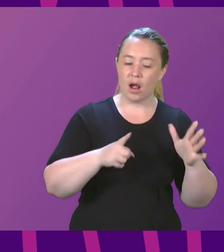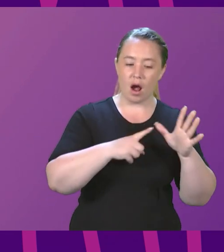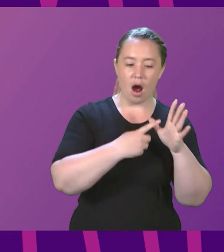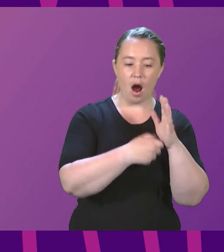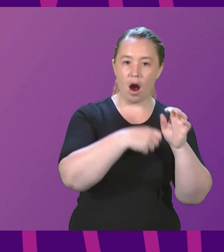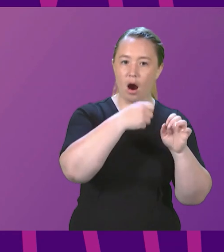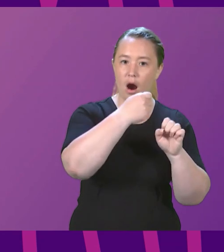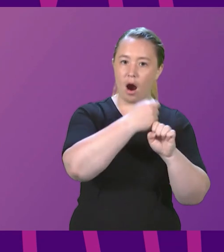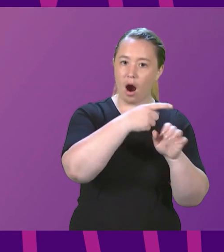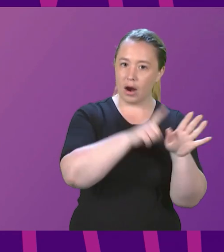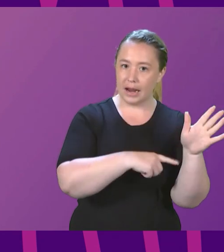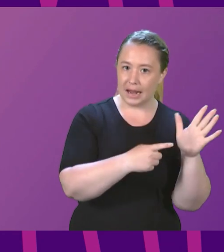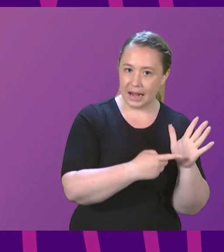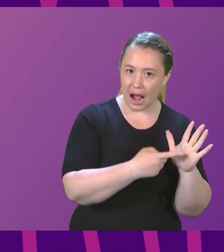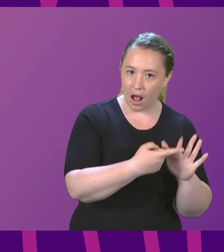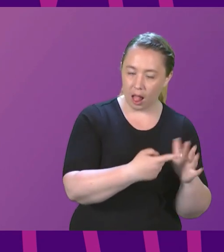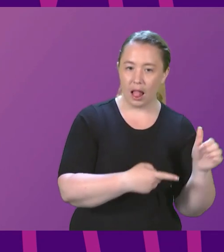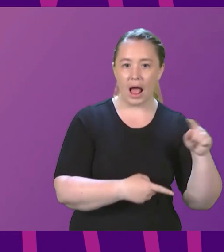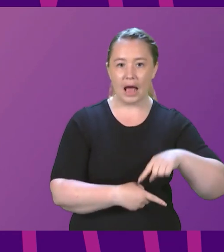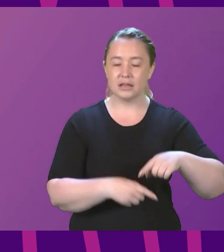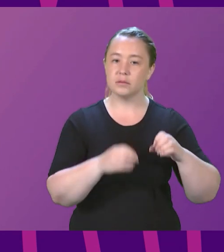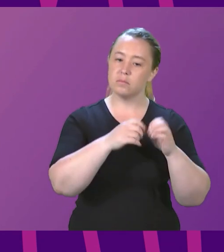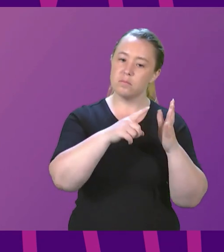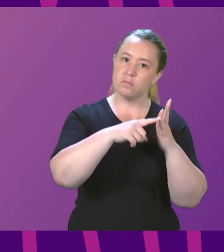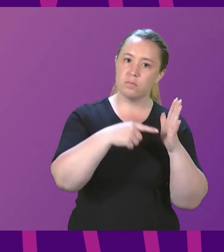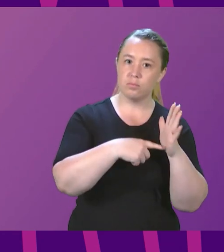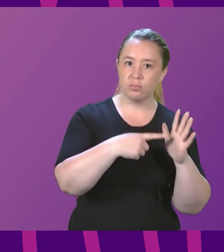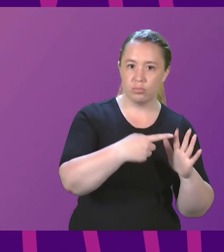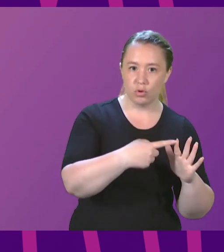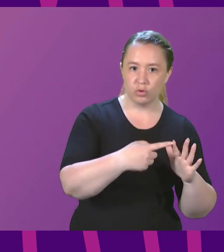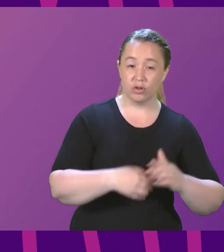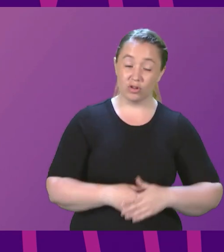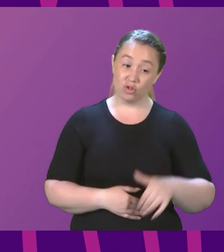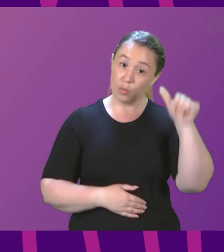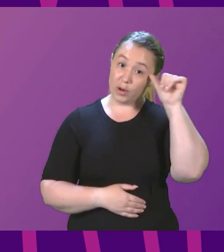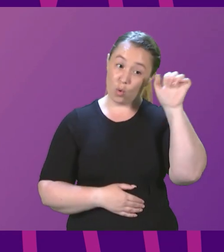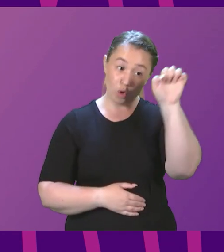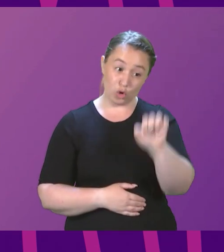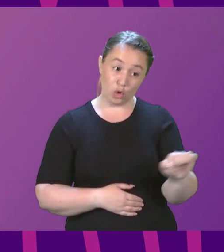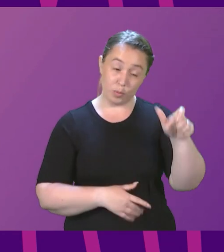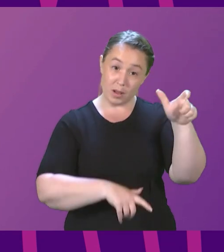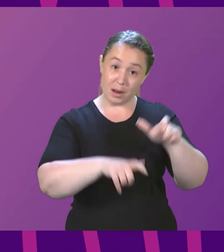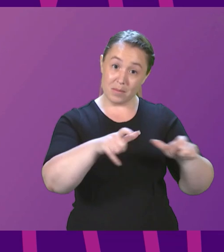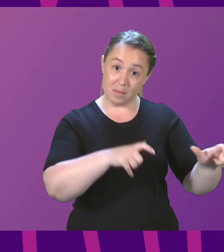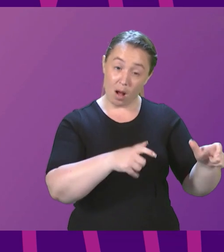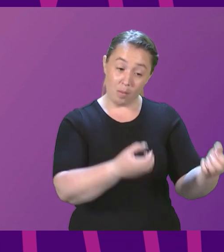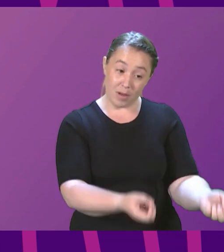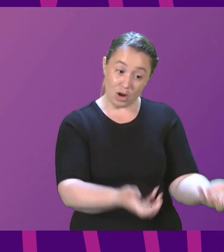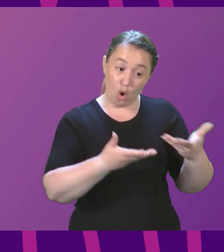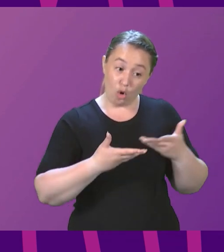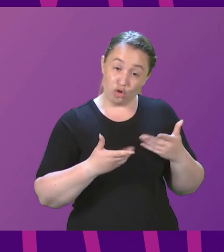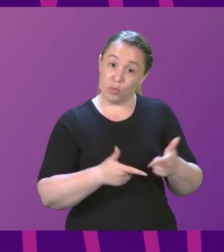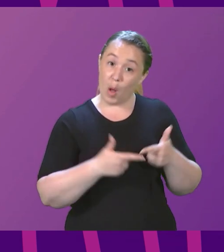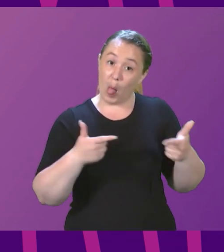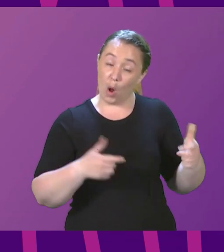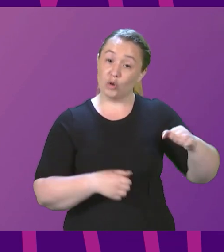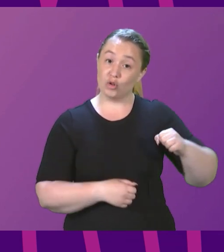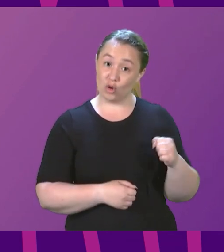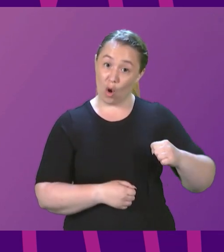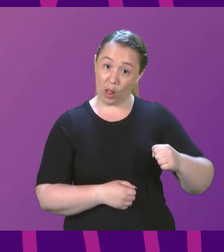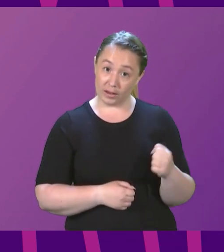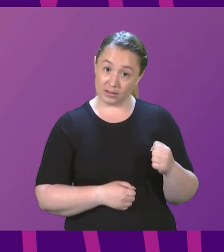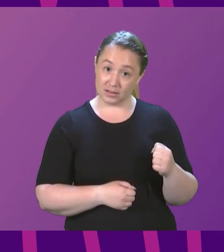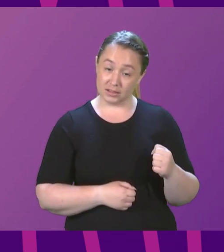regularly reminded of the valuable contributions EU nationals make to our communities. I am also very aware that the tourism and hospitality